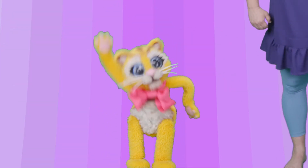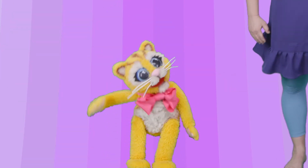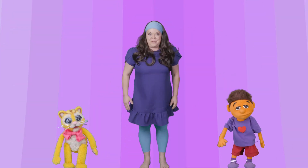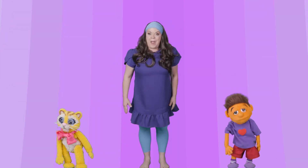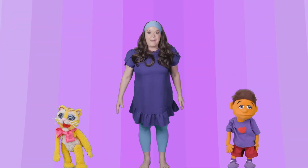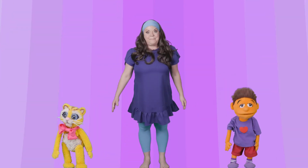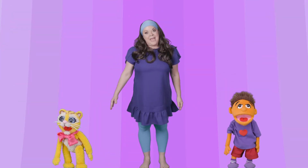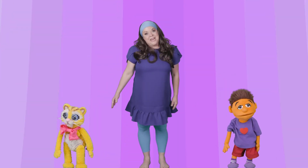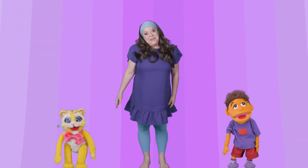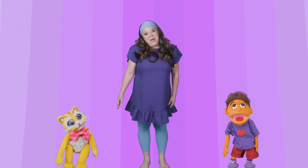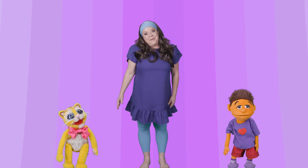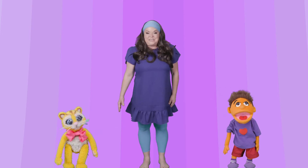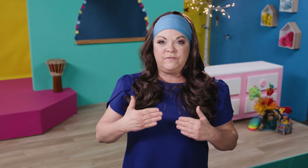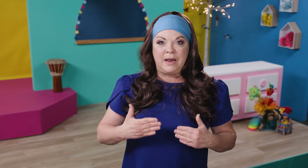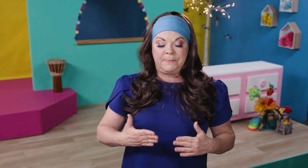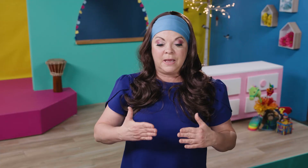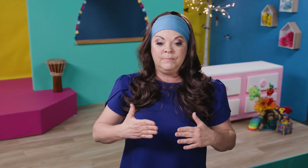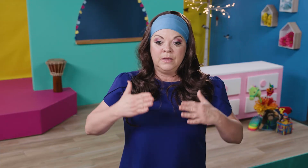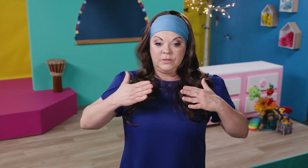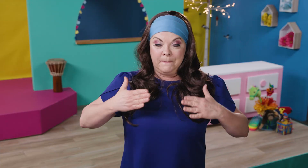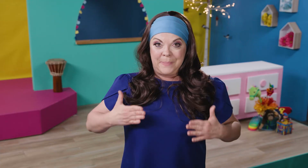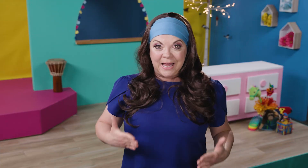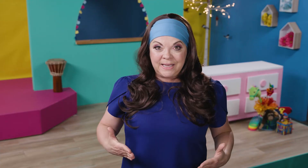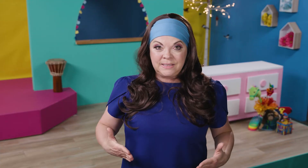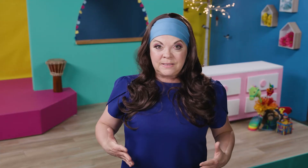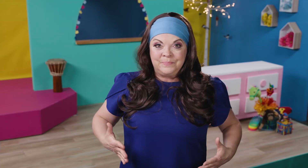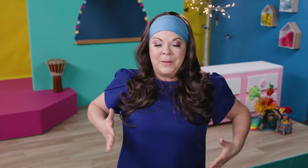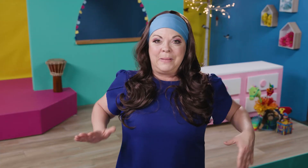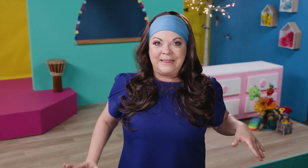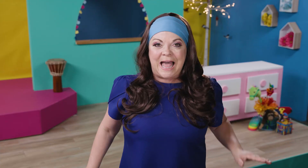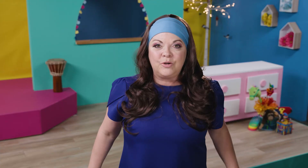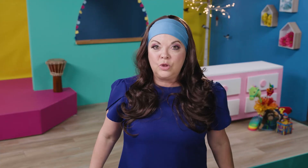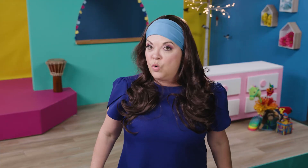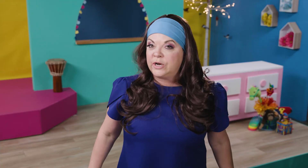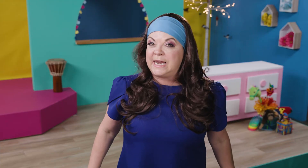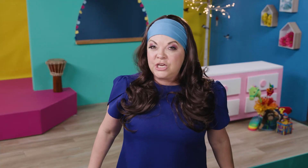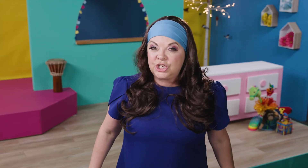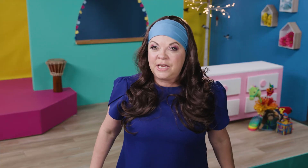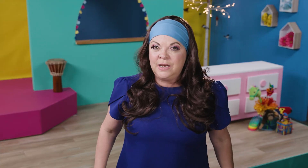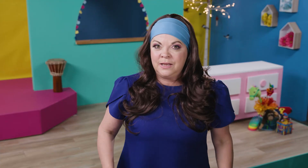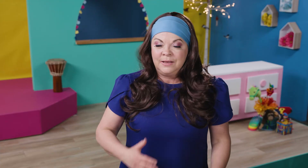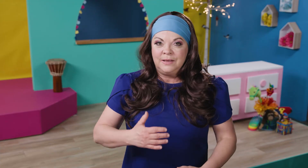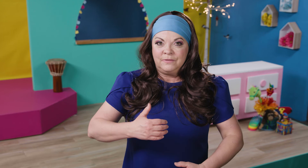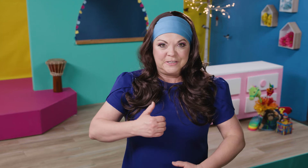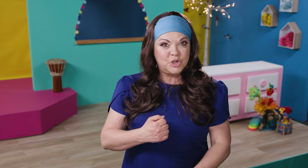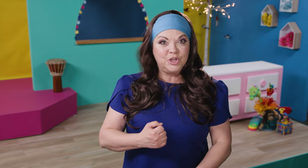games, children are using and developing their balance, bilateral coordination, physical